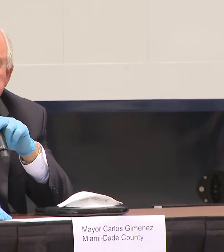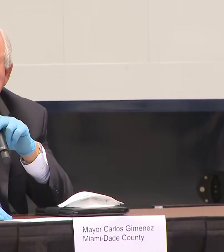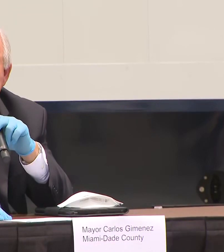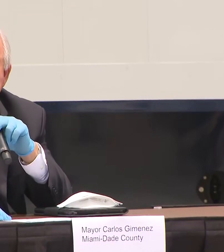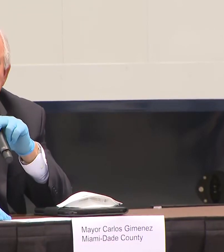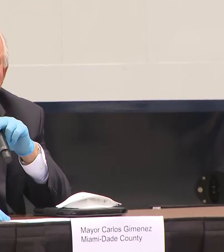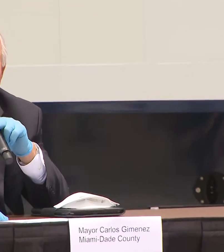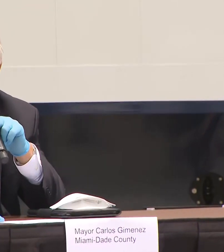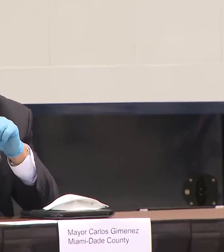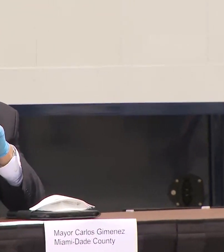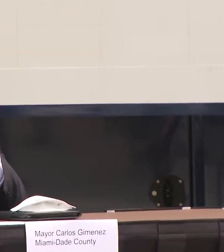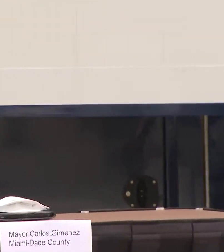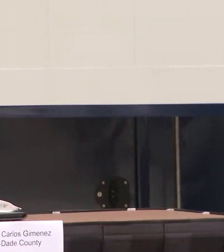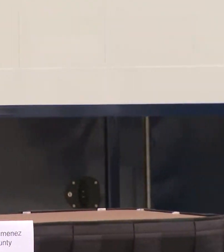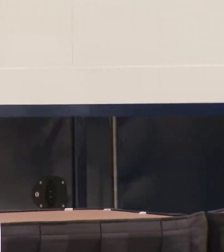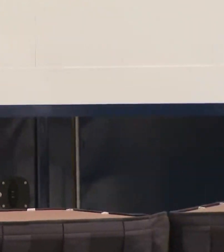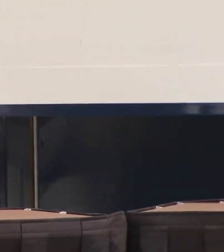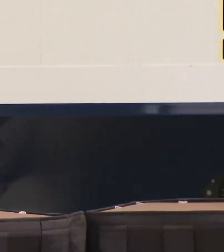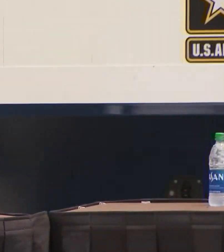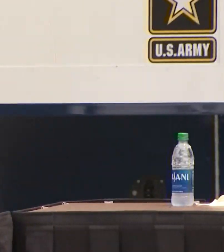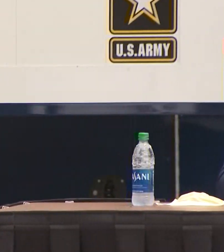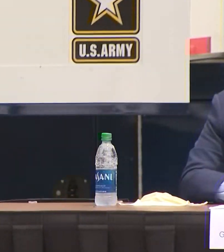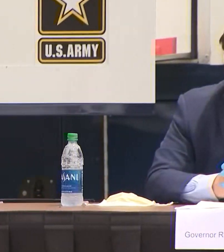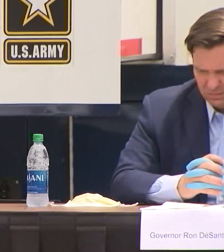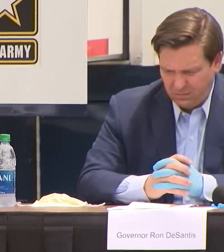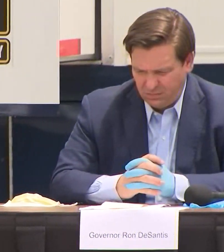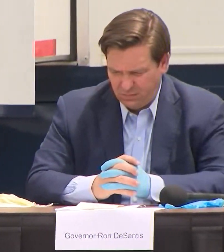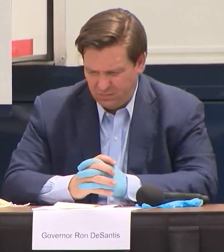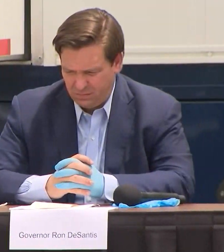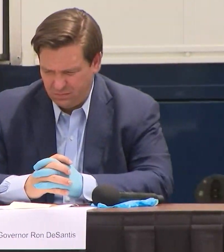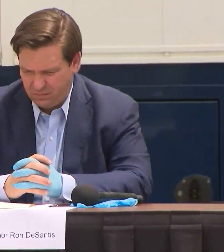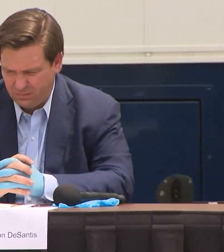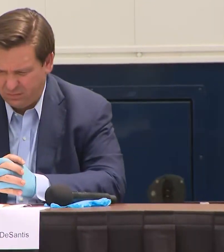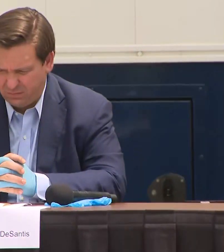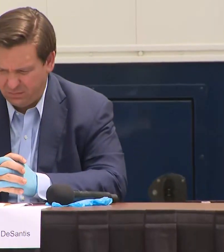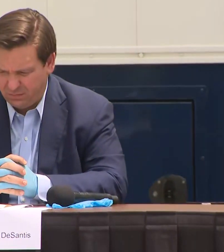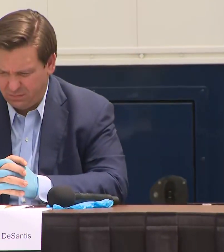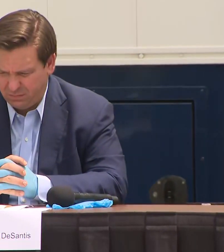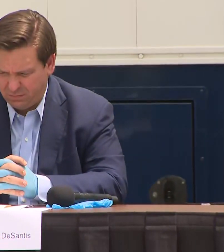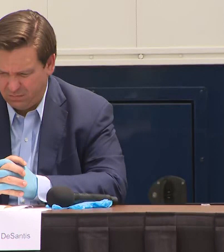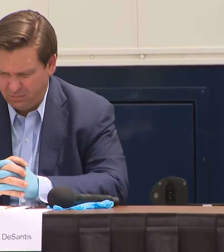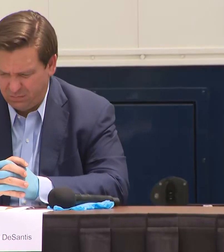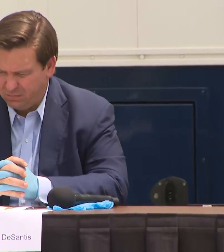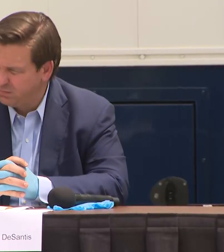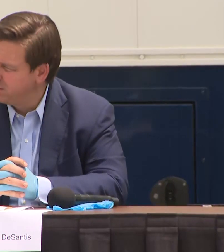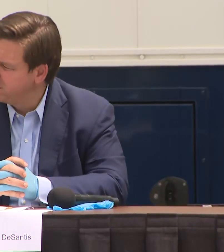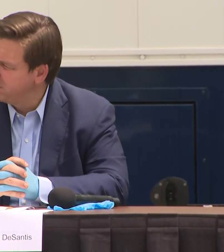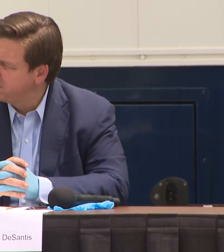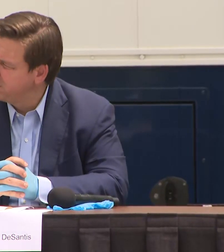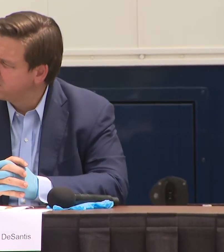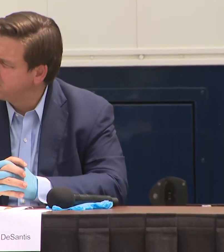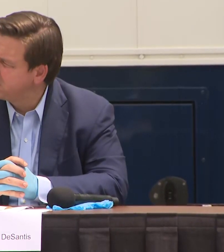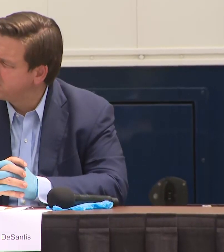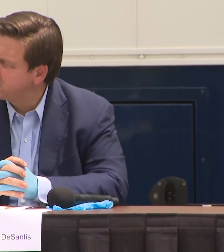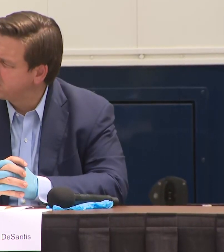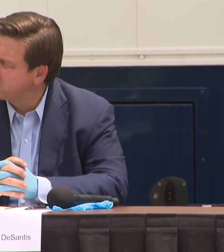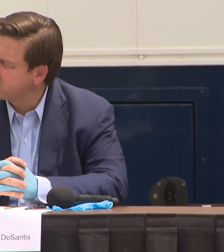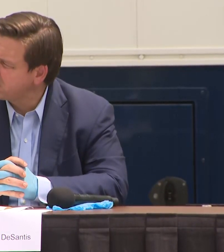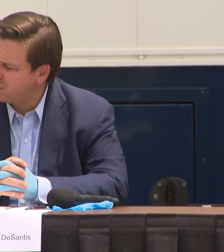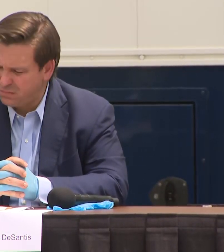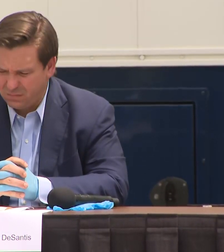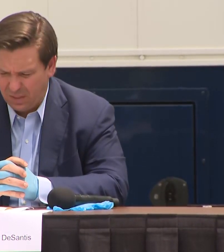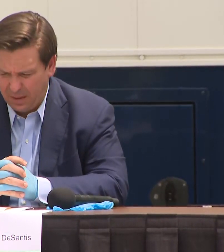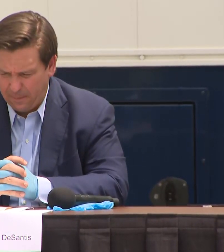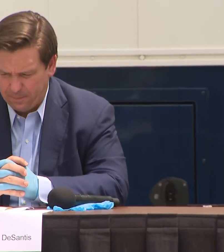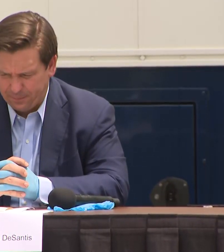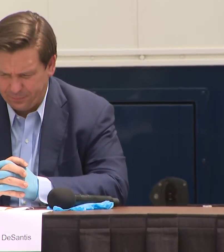suficiente capacidad ahora en condado Miami-Dade tenemos más de tres mil cuartos vacante más de tres mil más de tres trescientos cuartos de